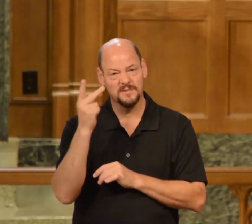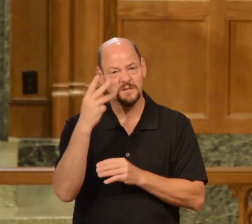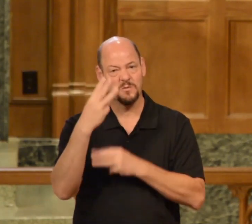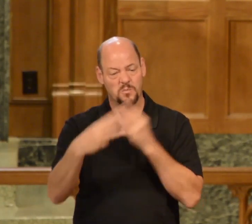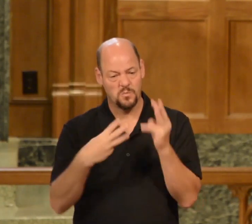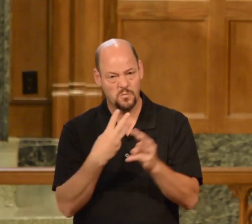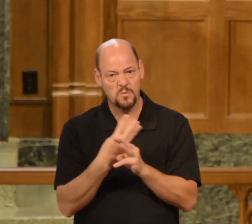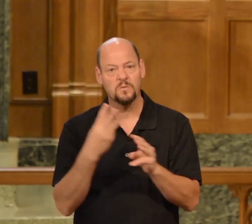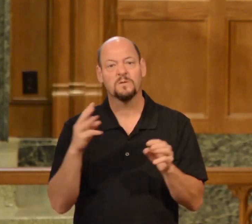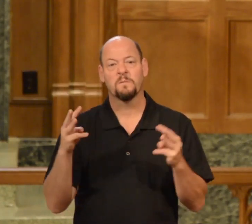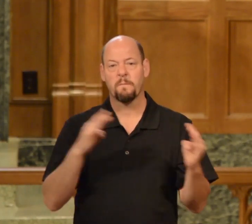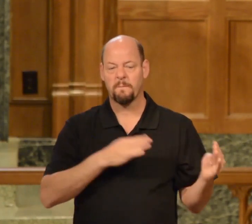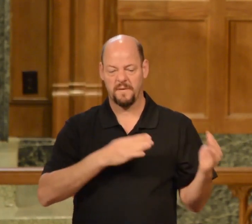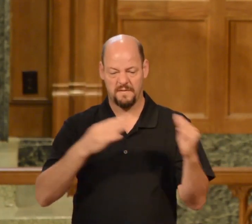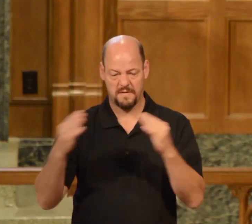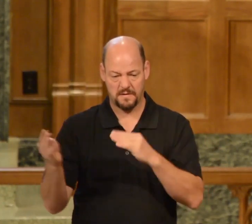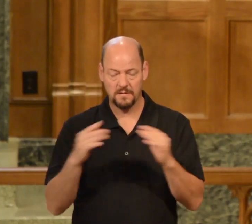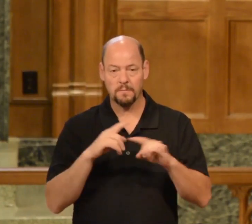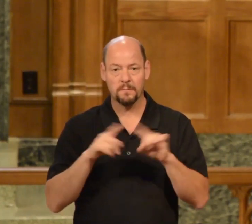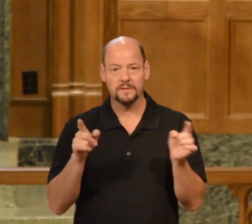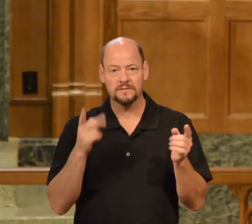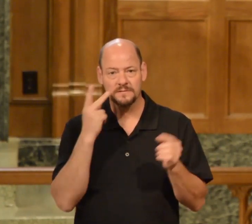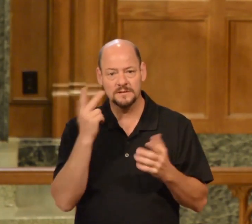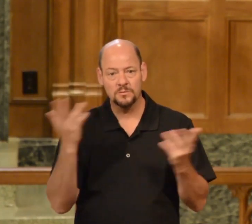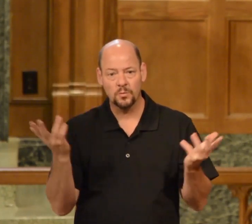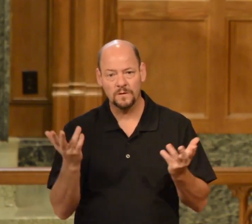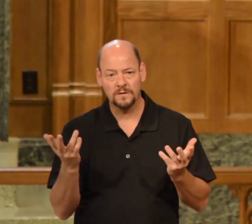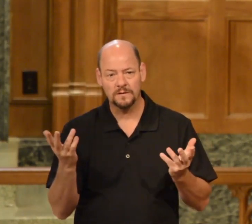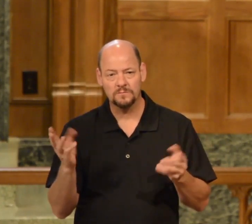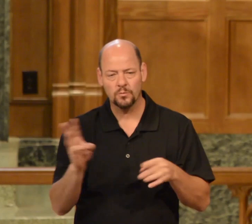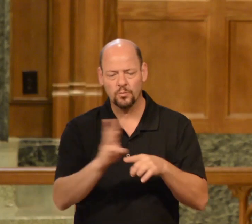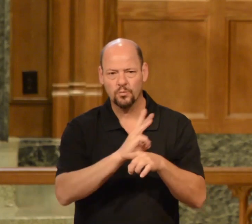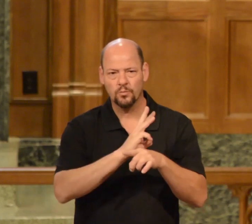but as a field ripe for the harvest